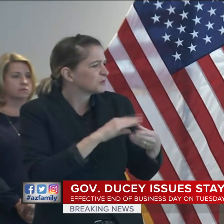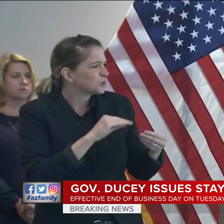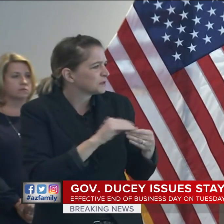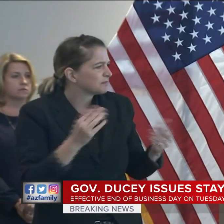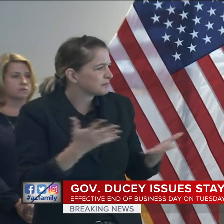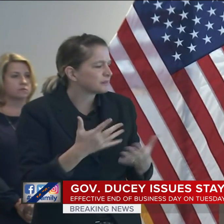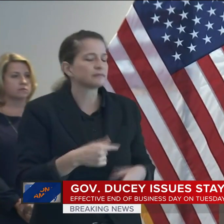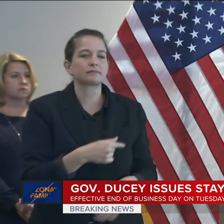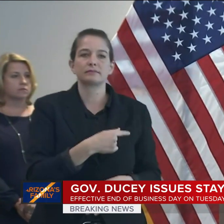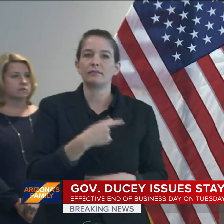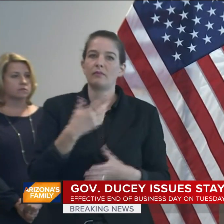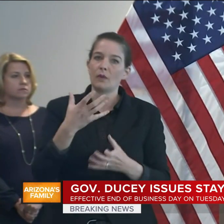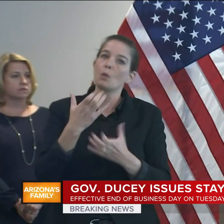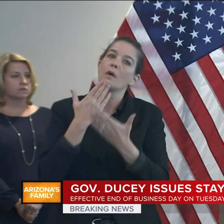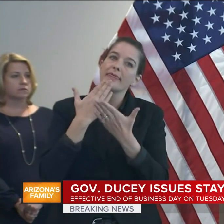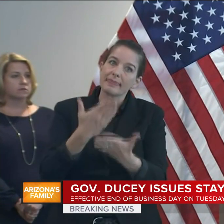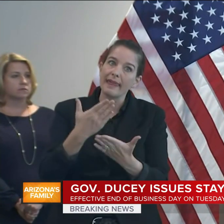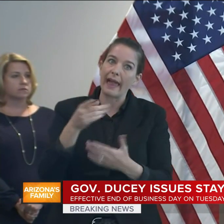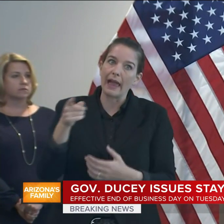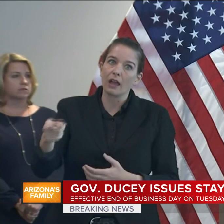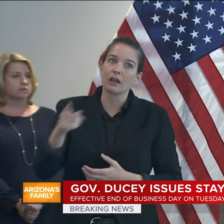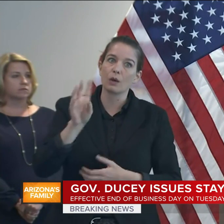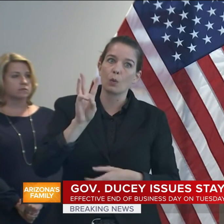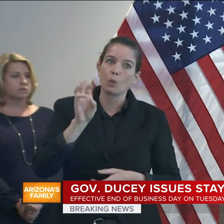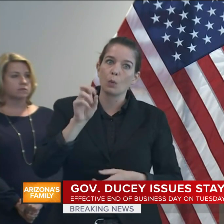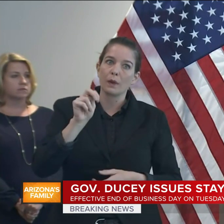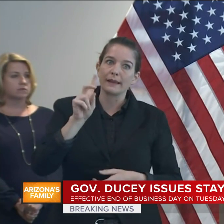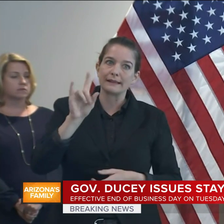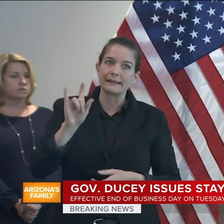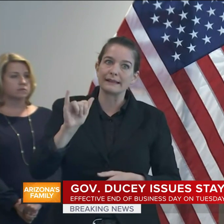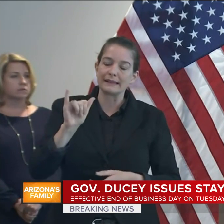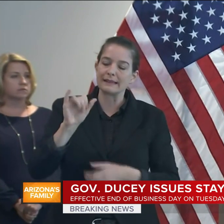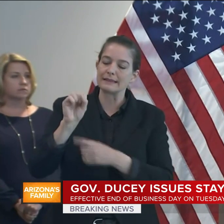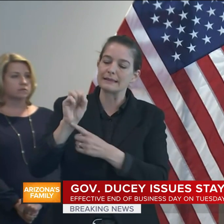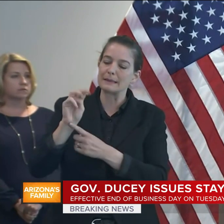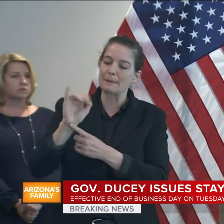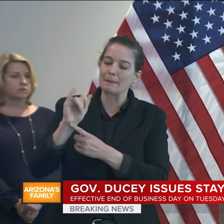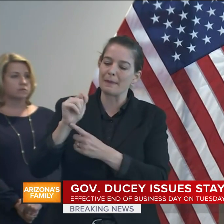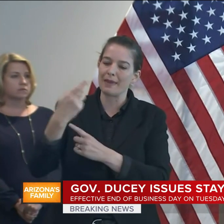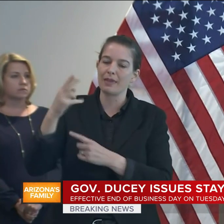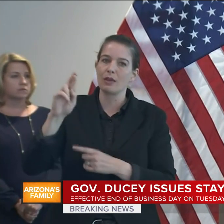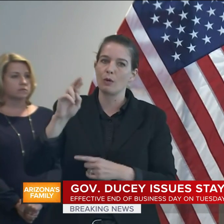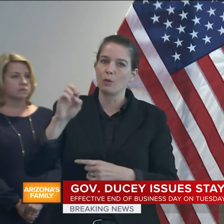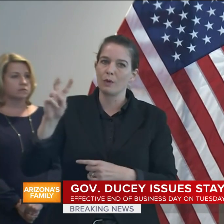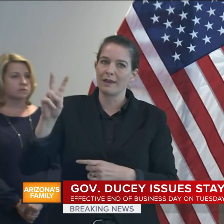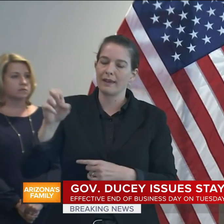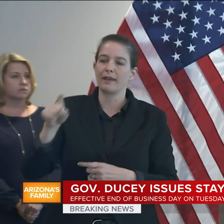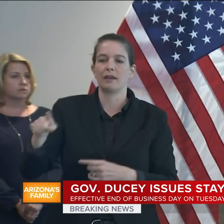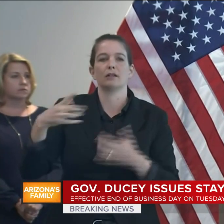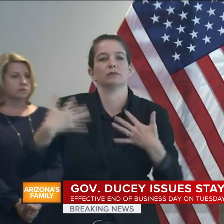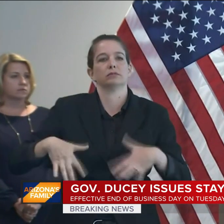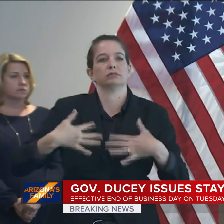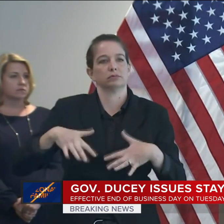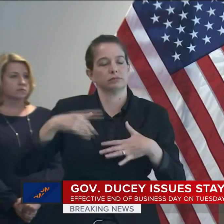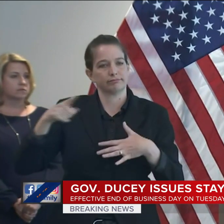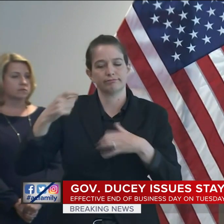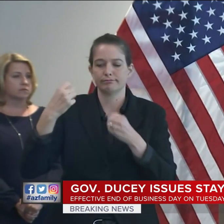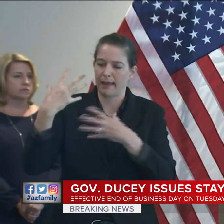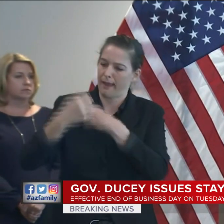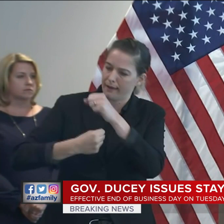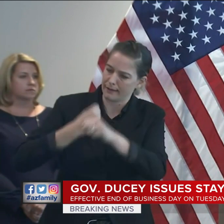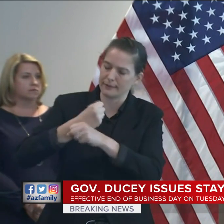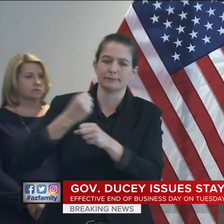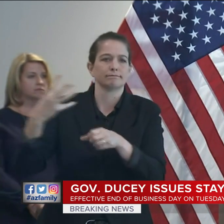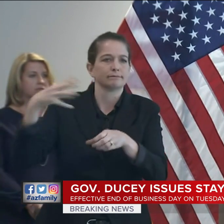years of state service. I'm grateful. When there's an emergency, I expect